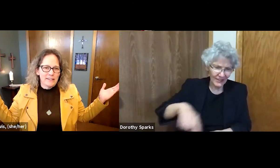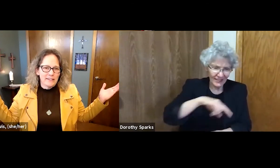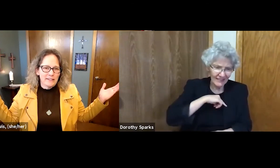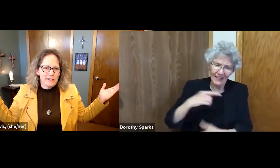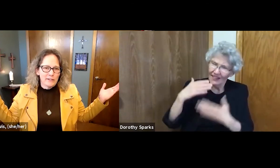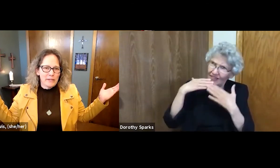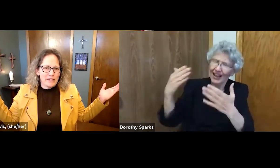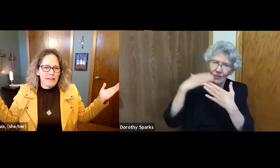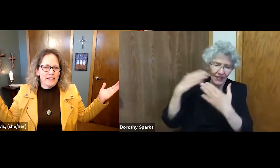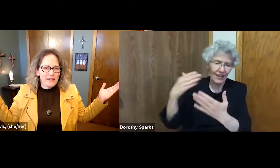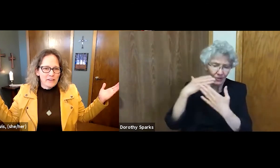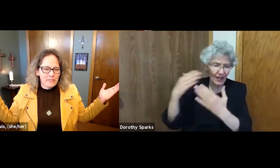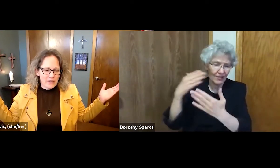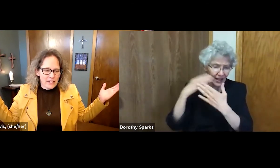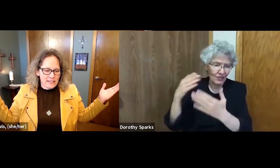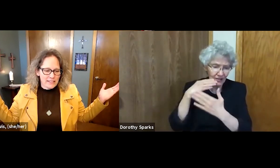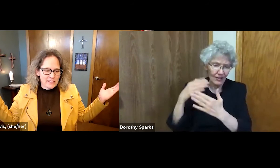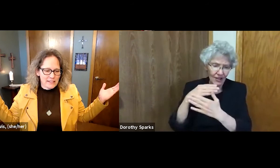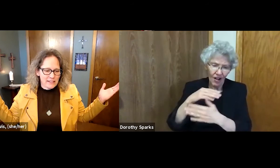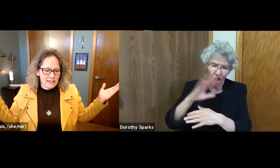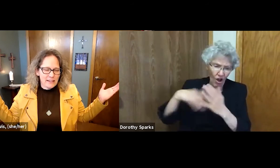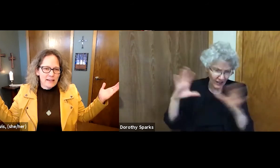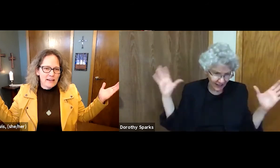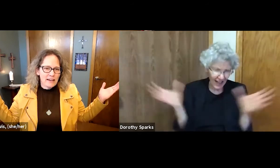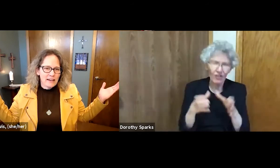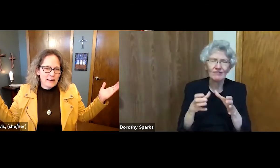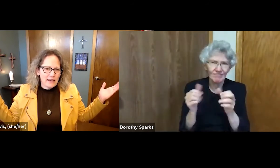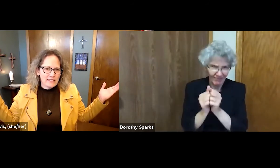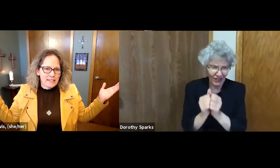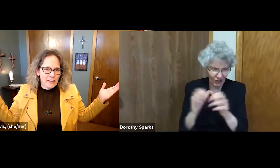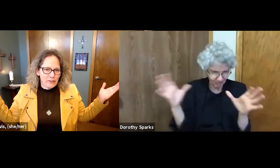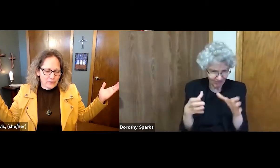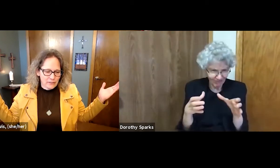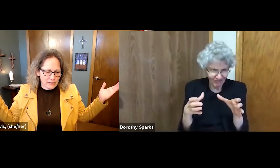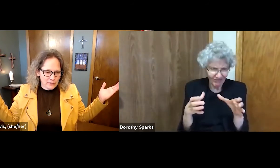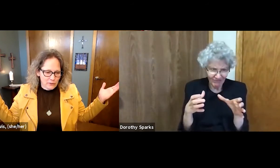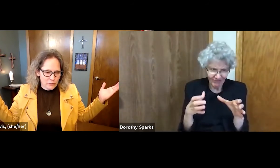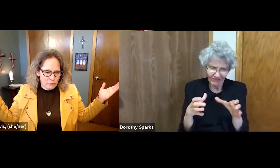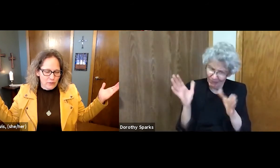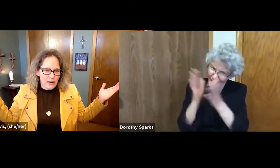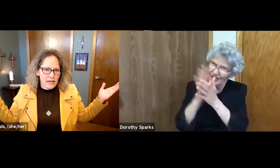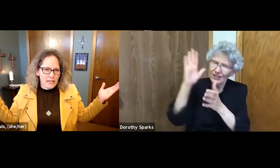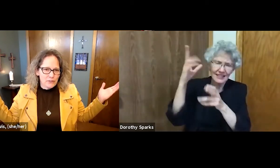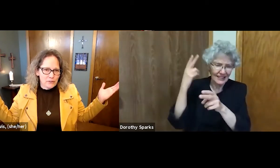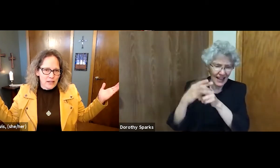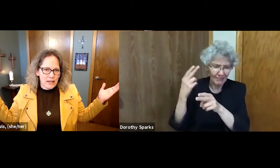we give thanks and together we praise your name